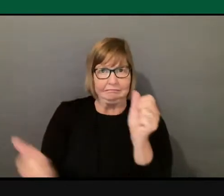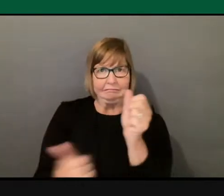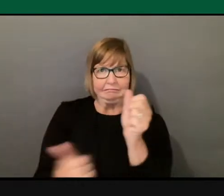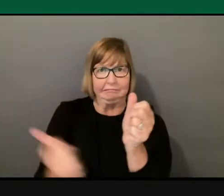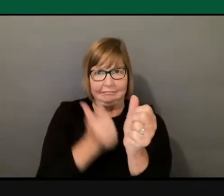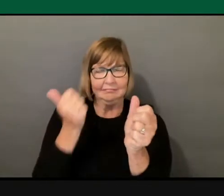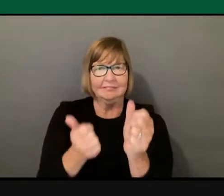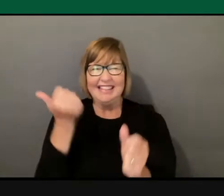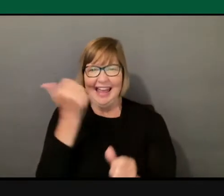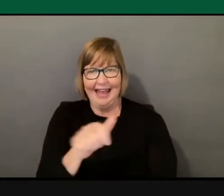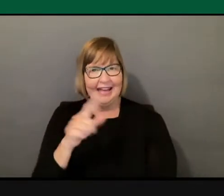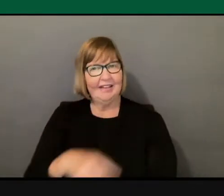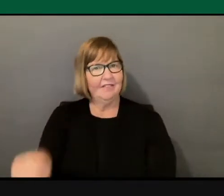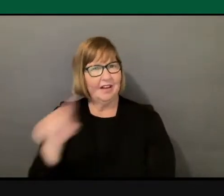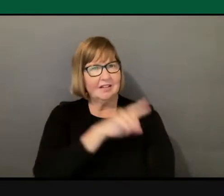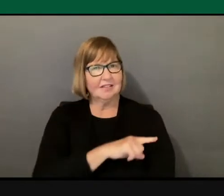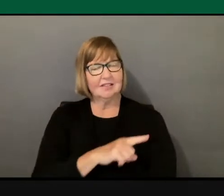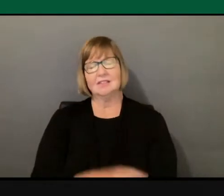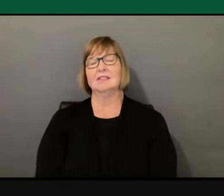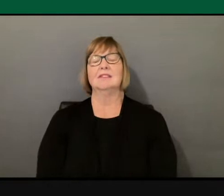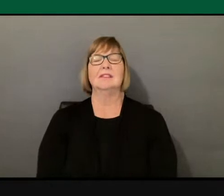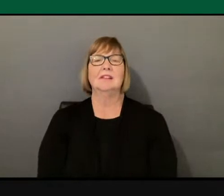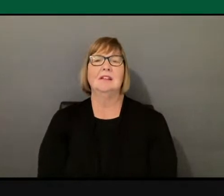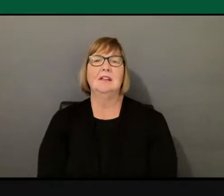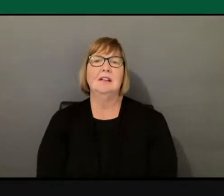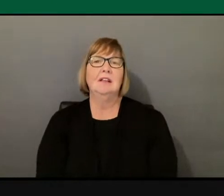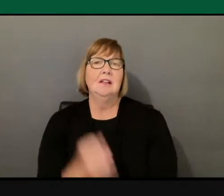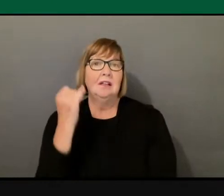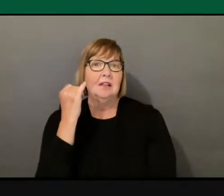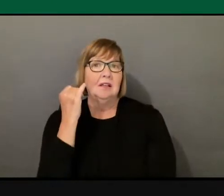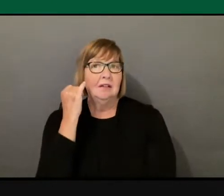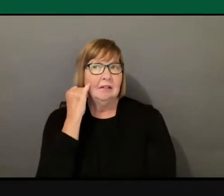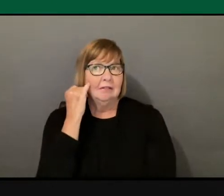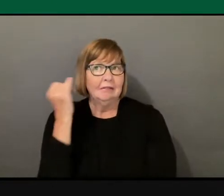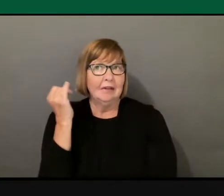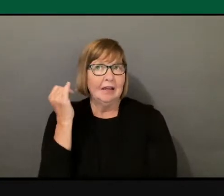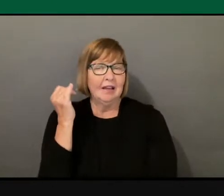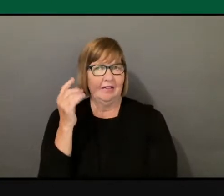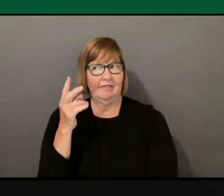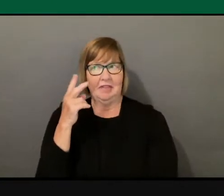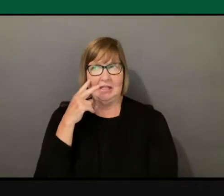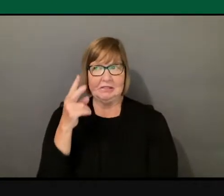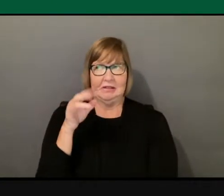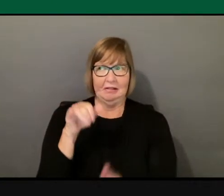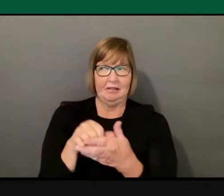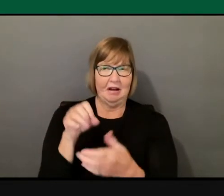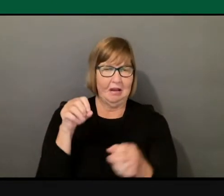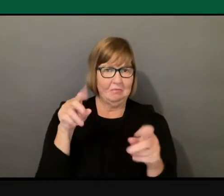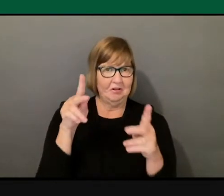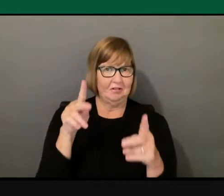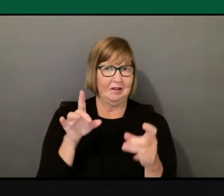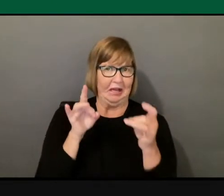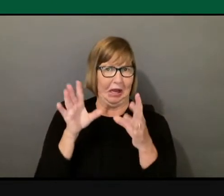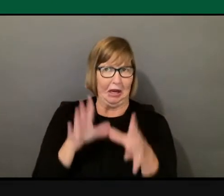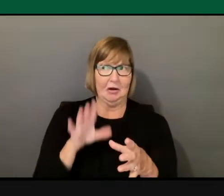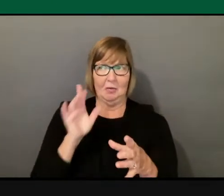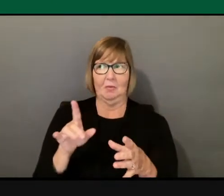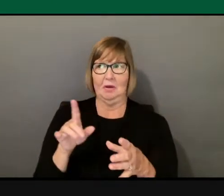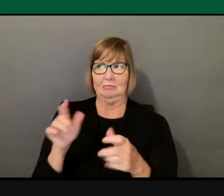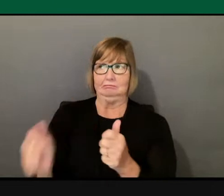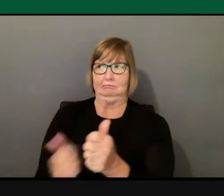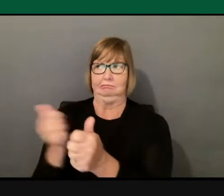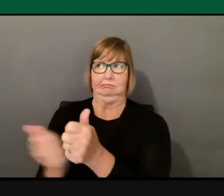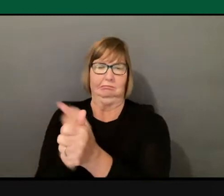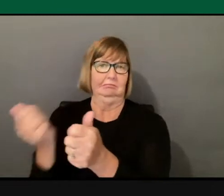if they see that opportunity. And so